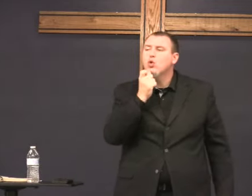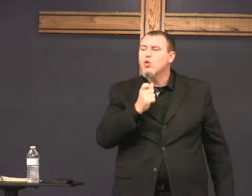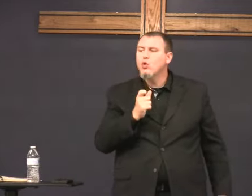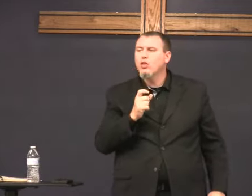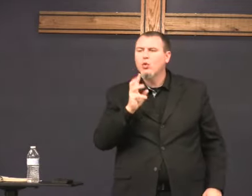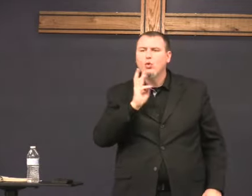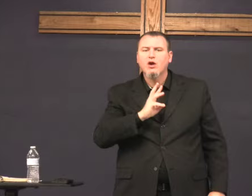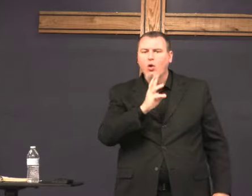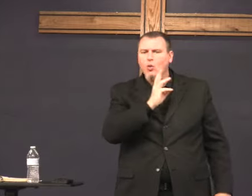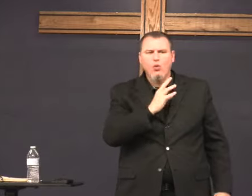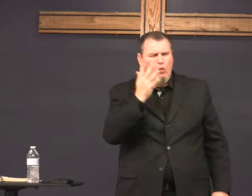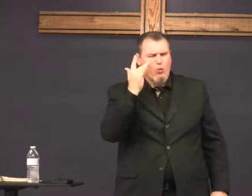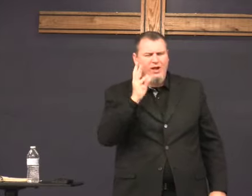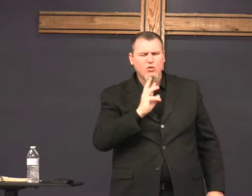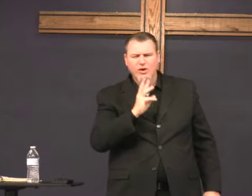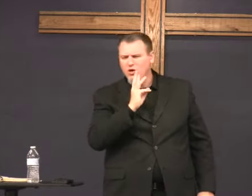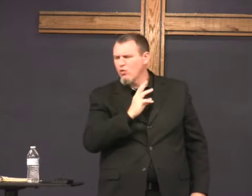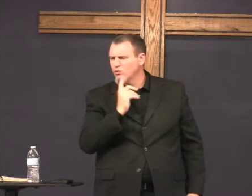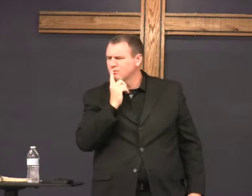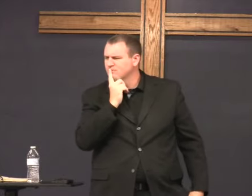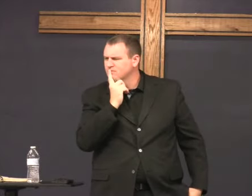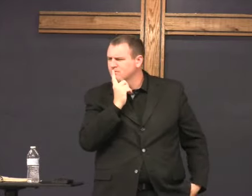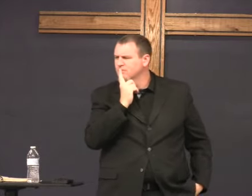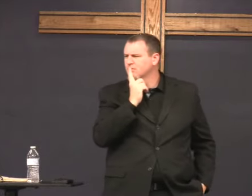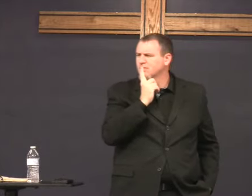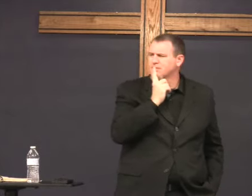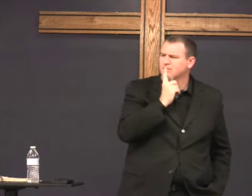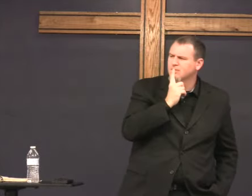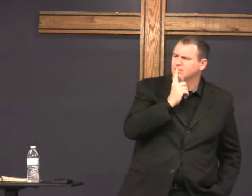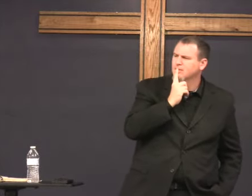protection for who? for the littles why the littles? who?